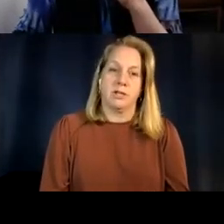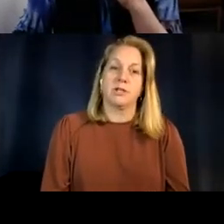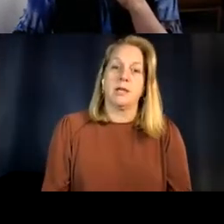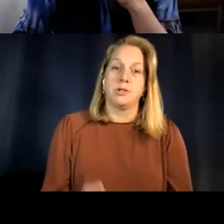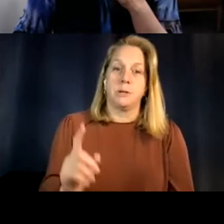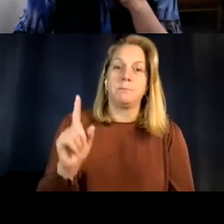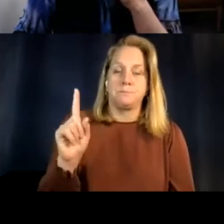before special education.